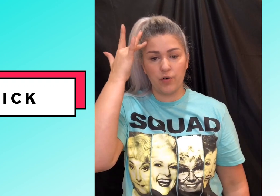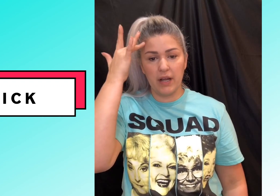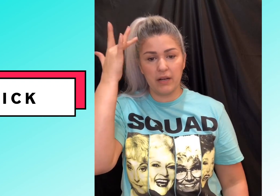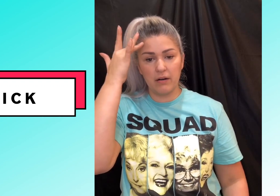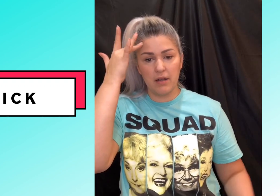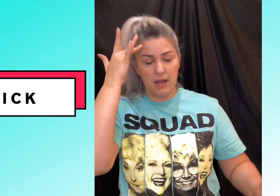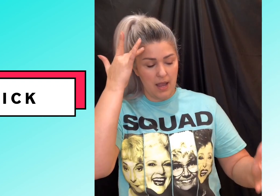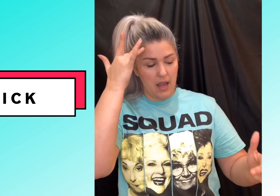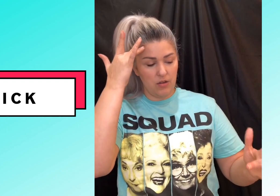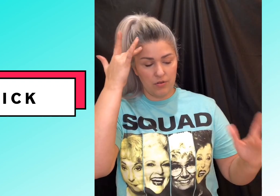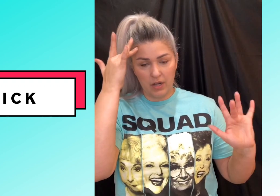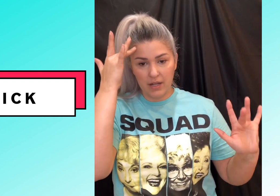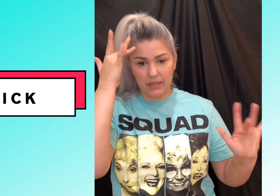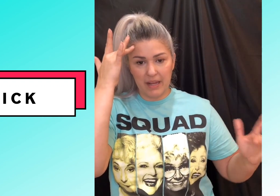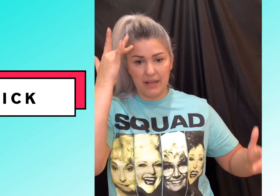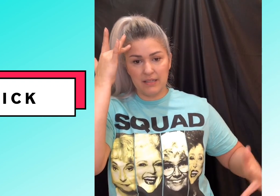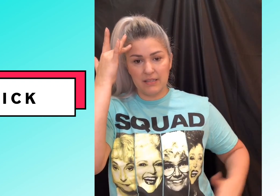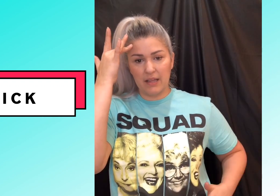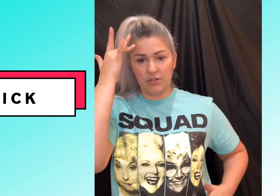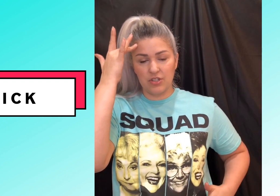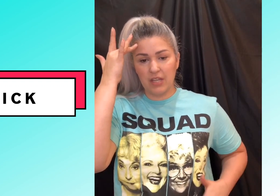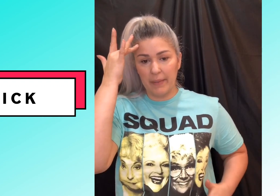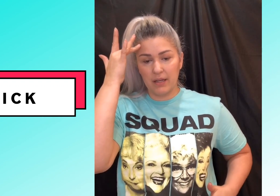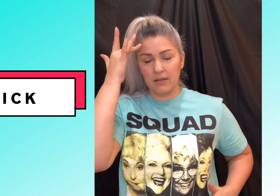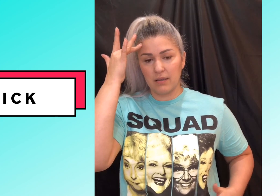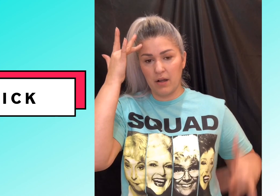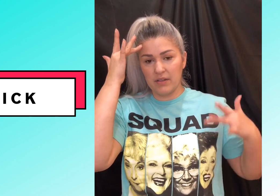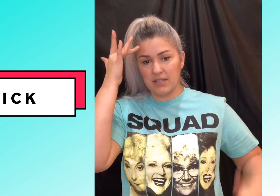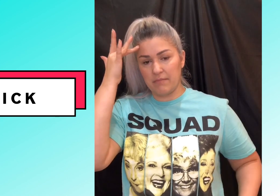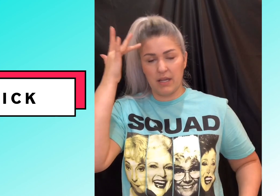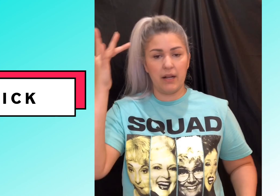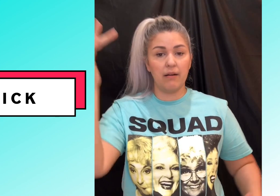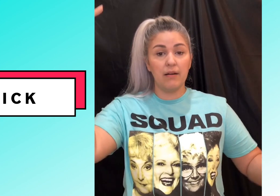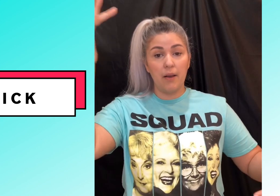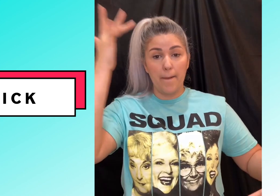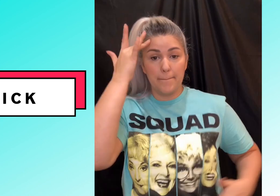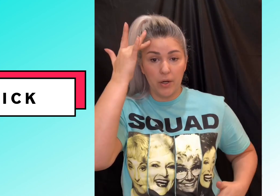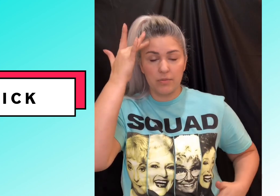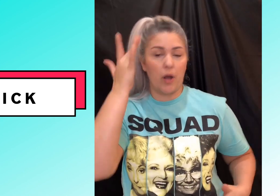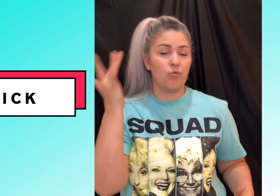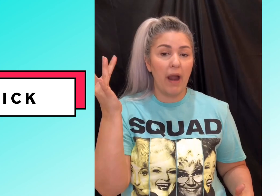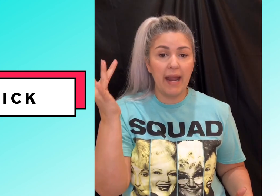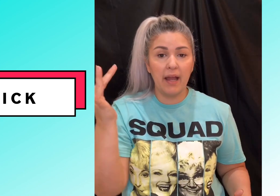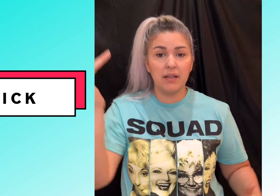forehead here in your non-dominant hand is at your stomach on the same side here boom so I'm right handed